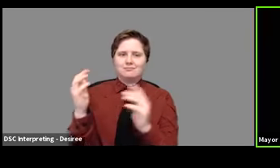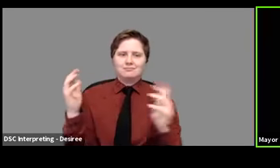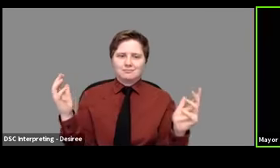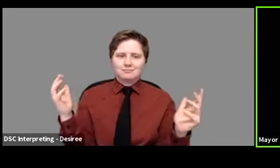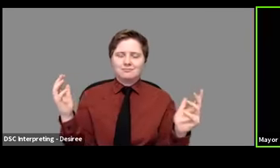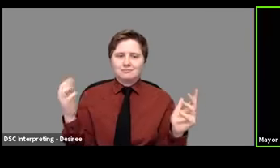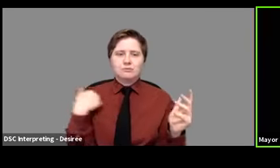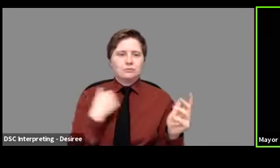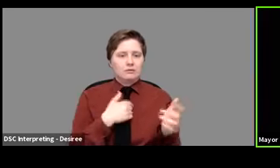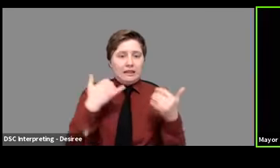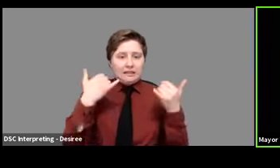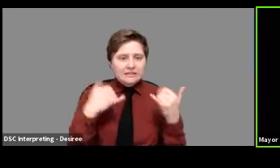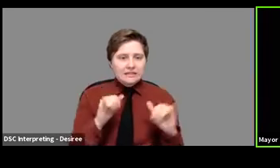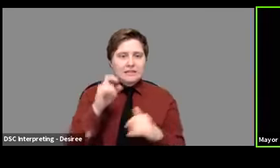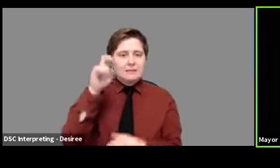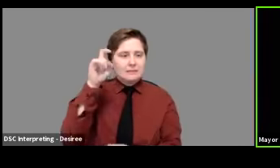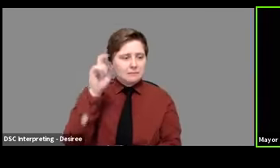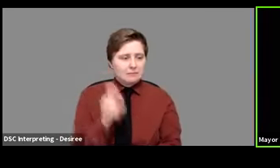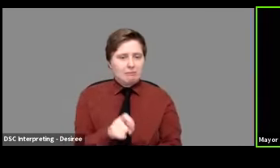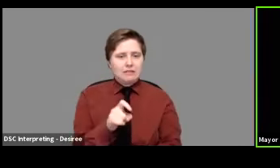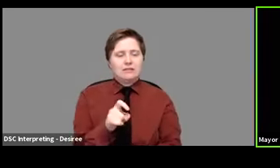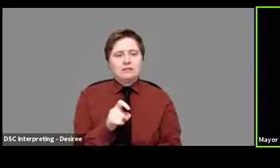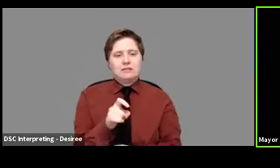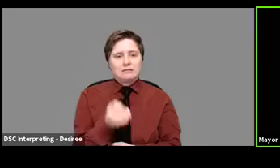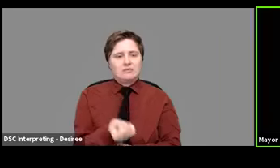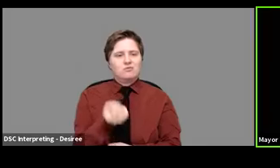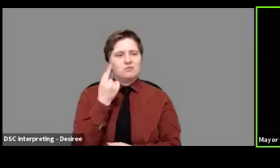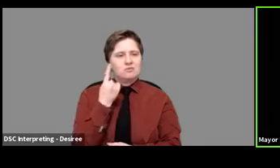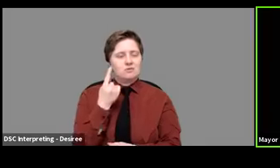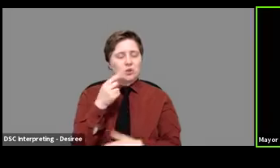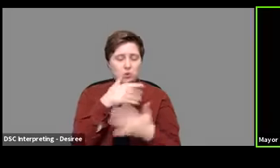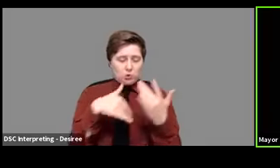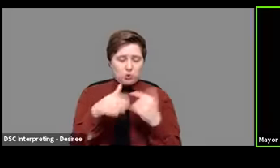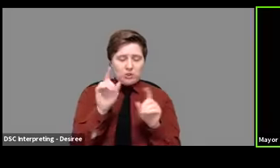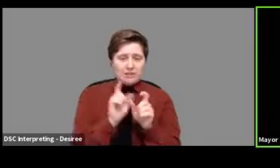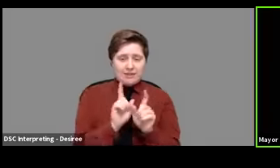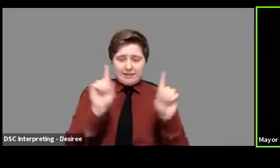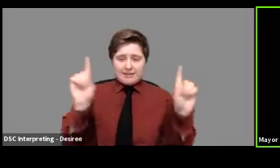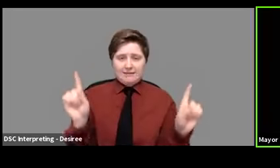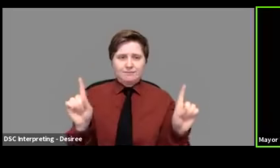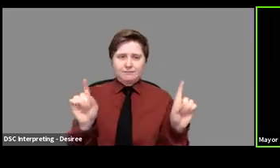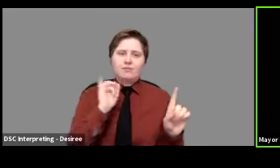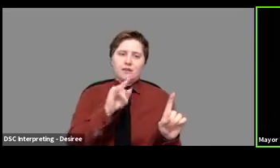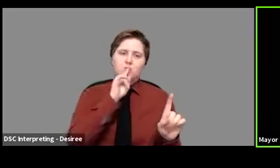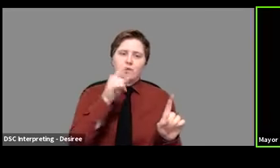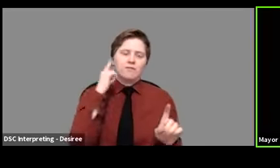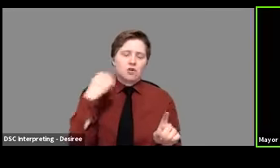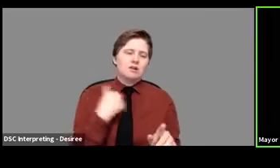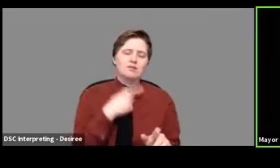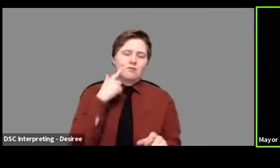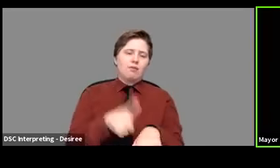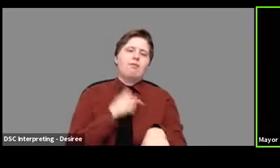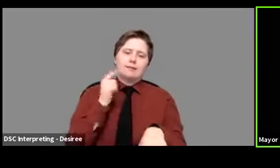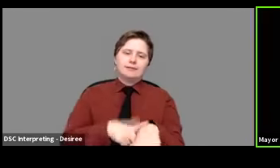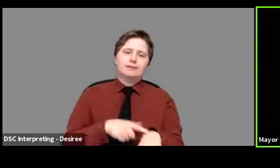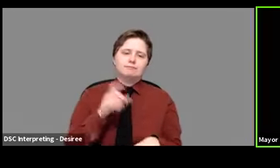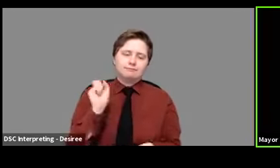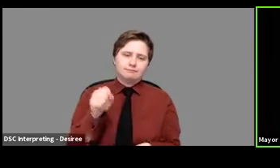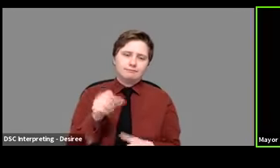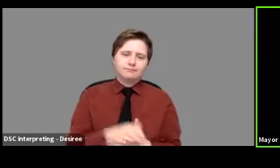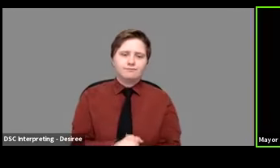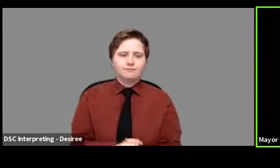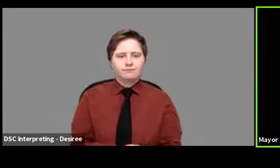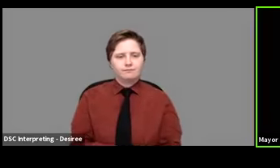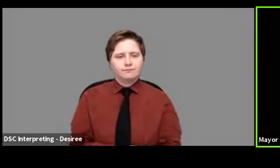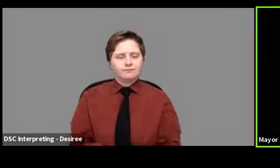we are still going to have to understand that social distancing is going to be reality for us for an awful long time. The governor